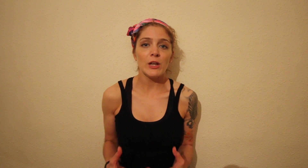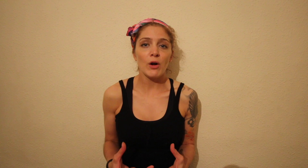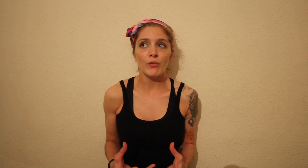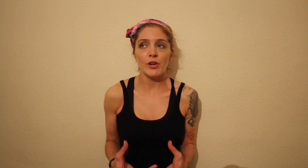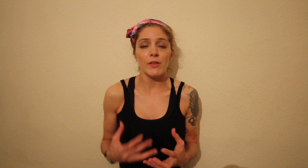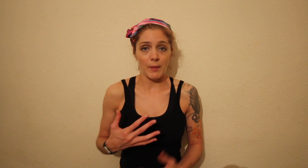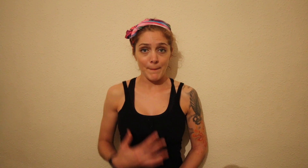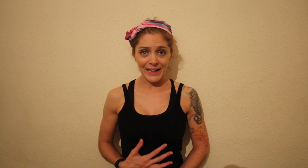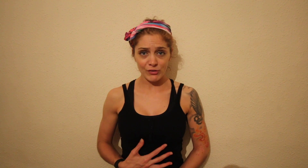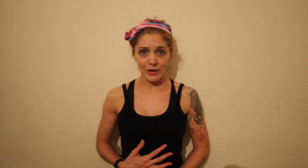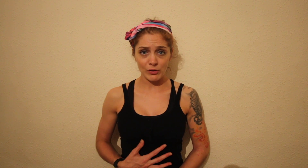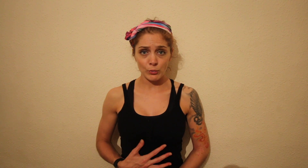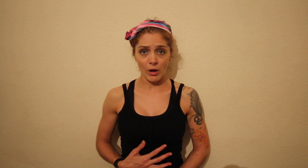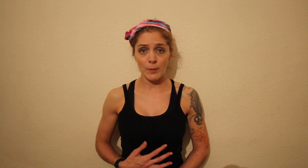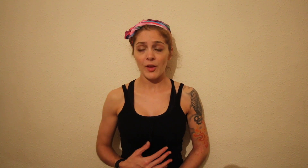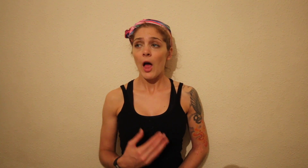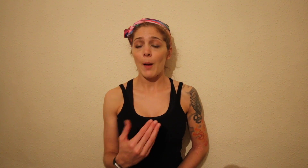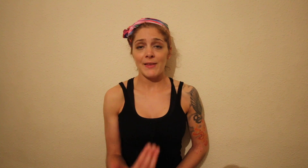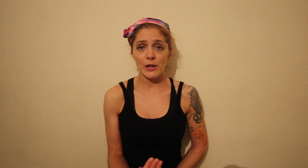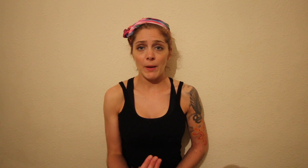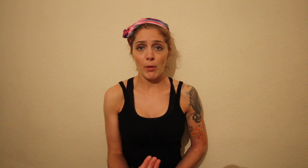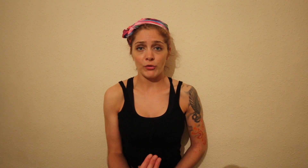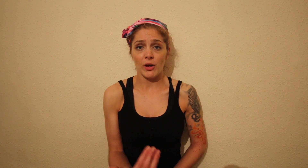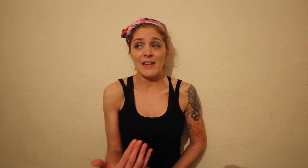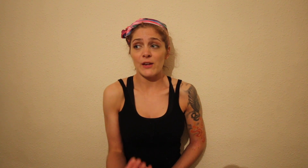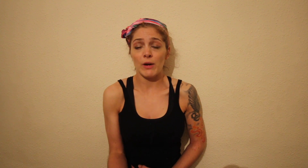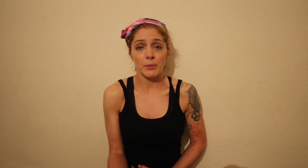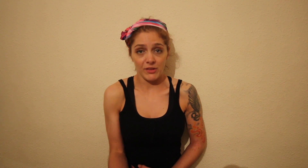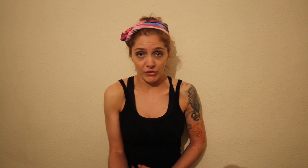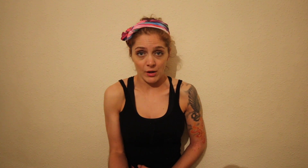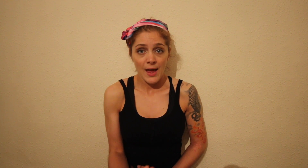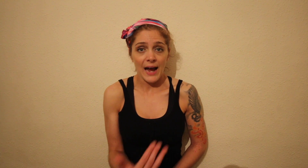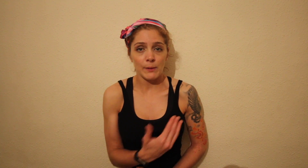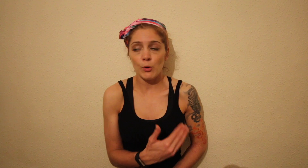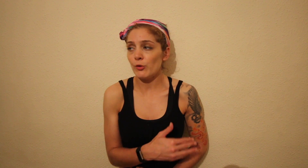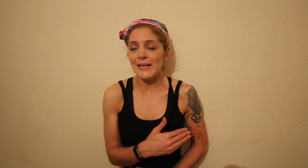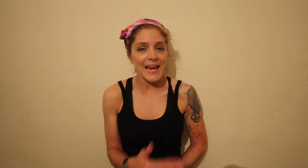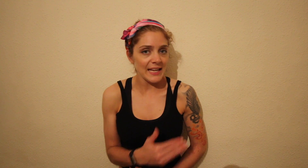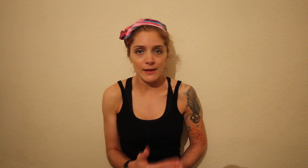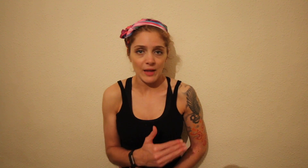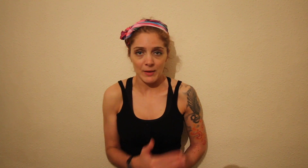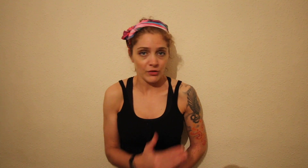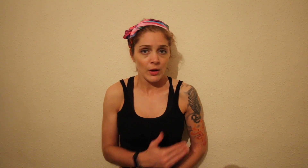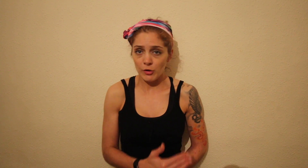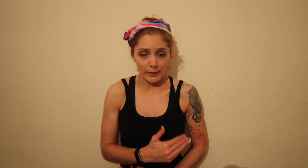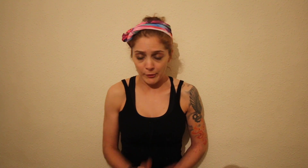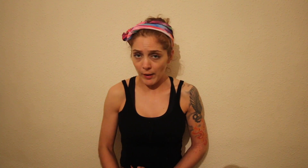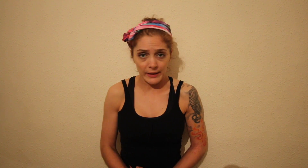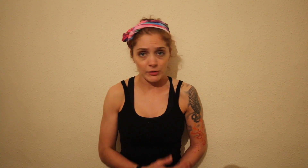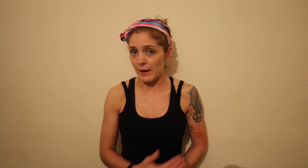fully confident that my back is straight at all times, I'm in the correct posture, in the correct position and I'm not doing any damage to my spine, to